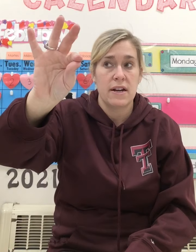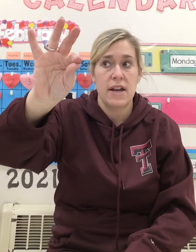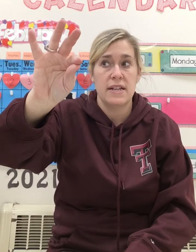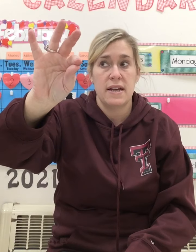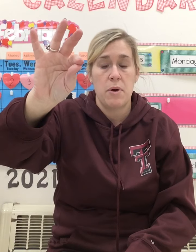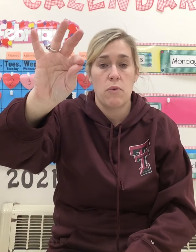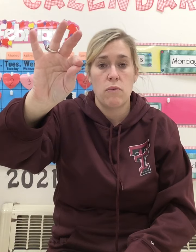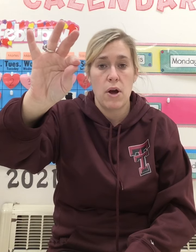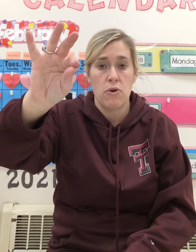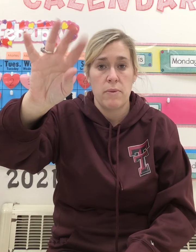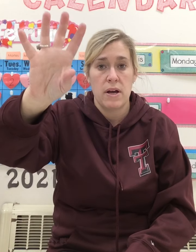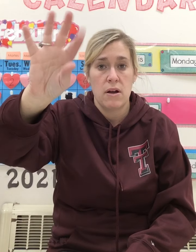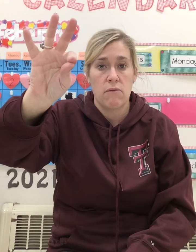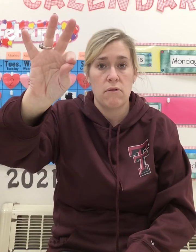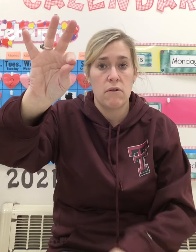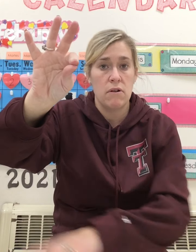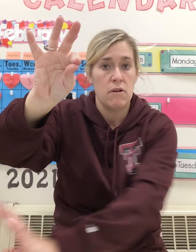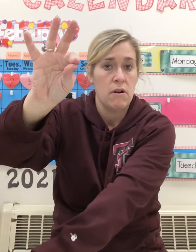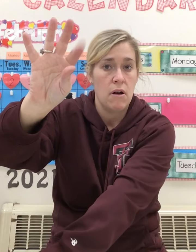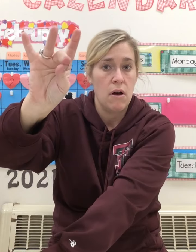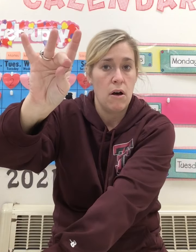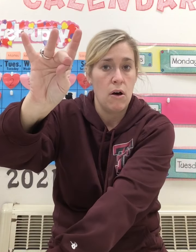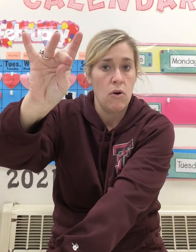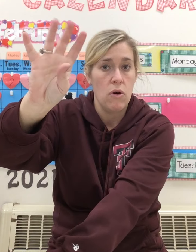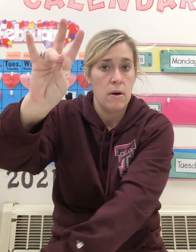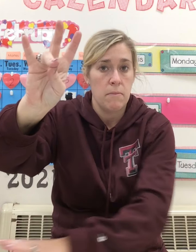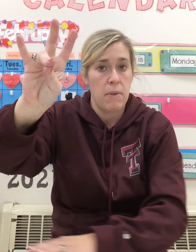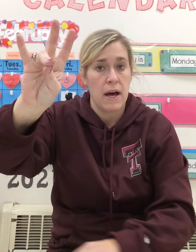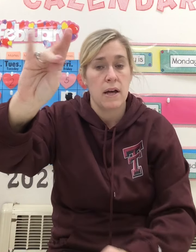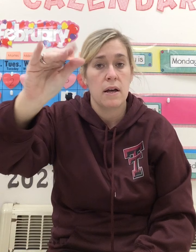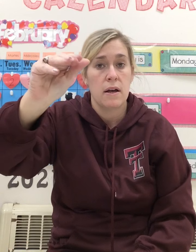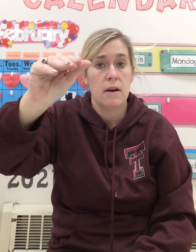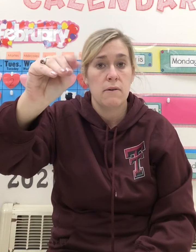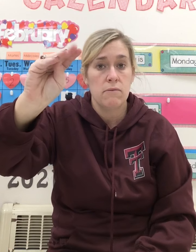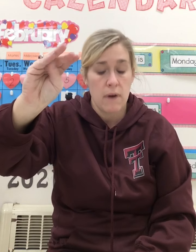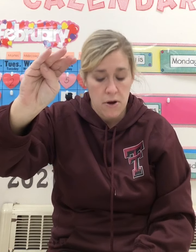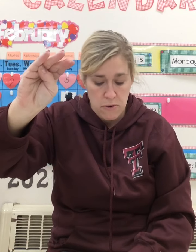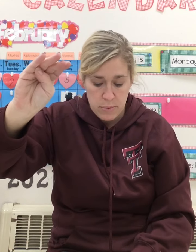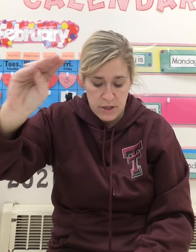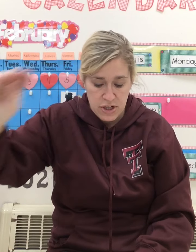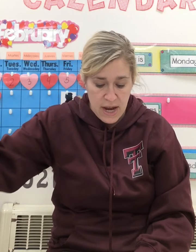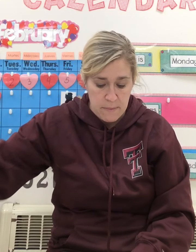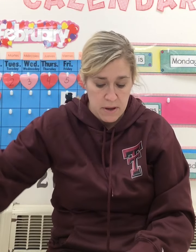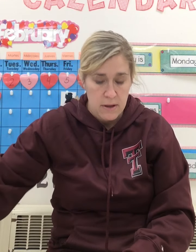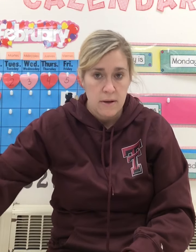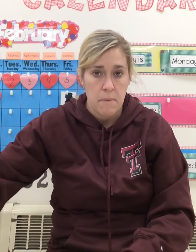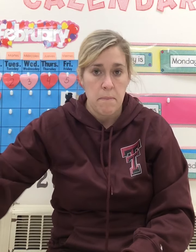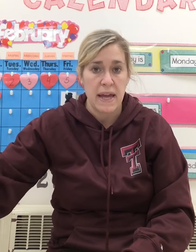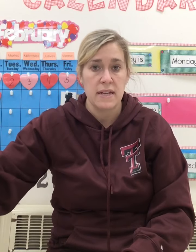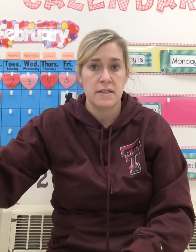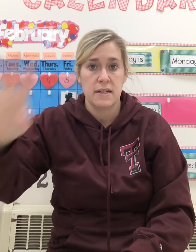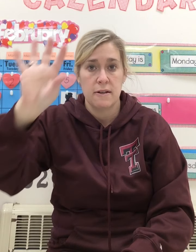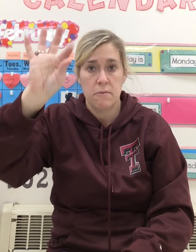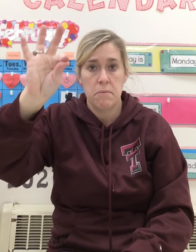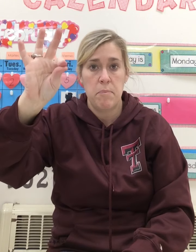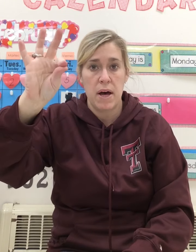get our hands up. Robe. R-O-B. Robe. Good job. Bite. B